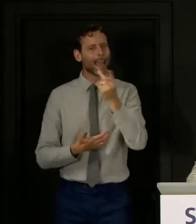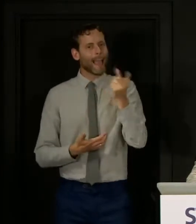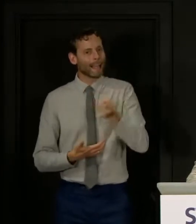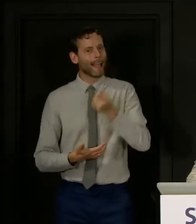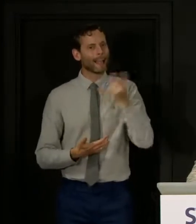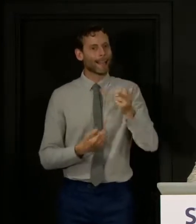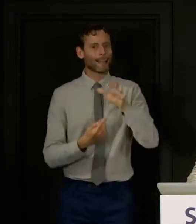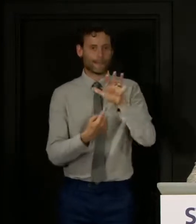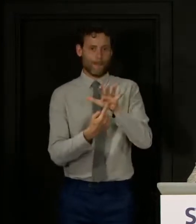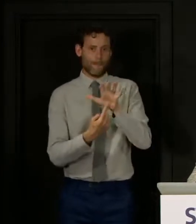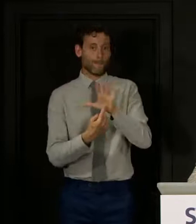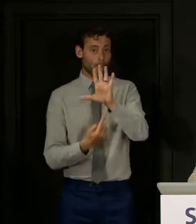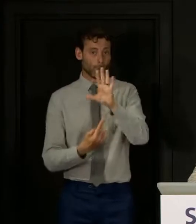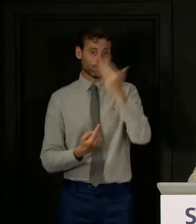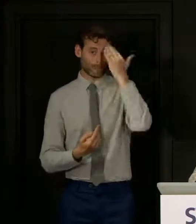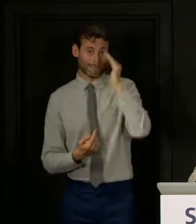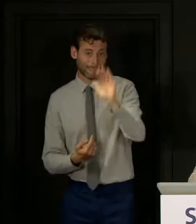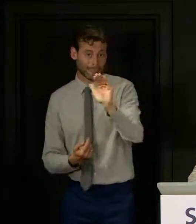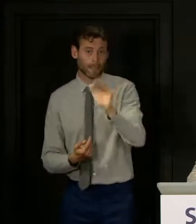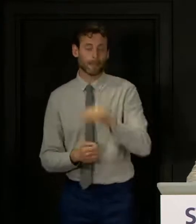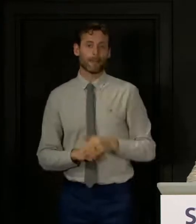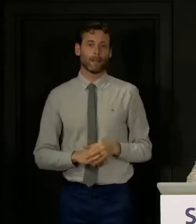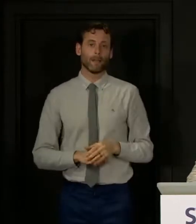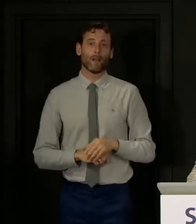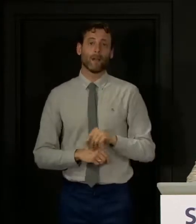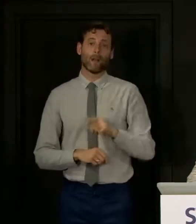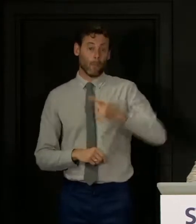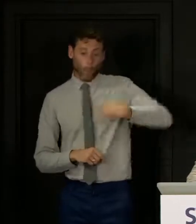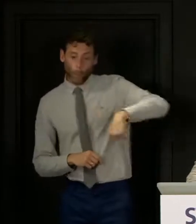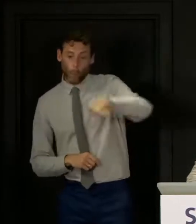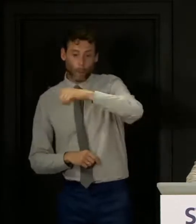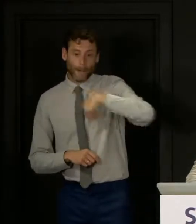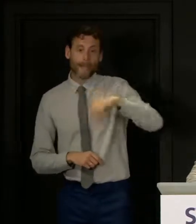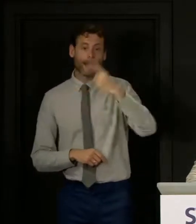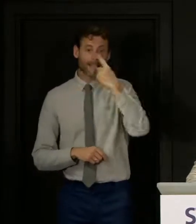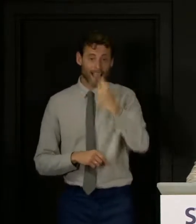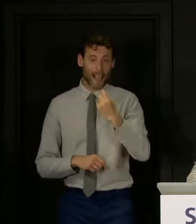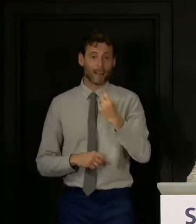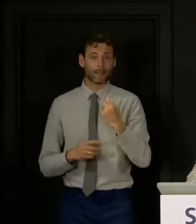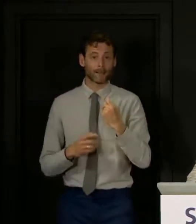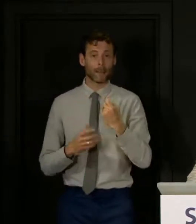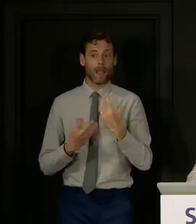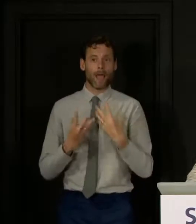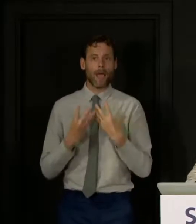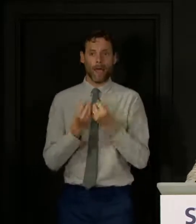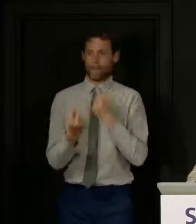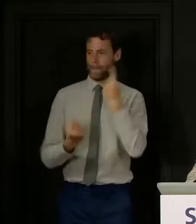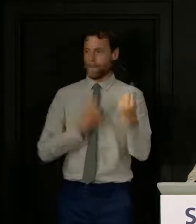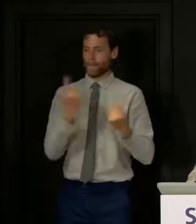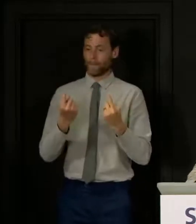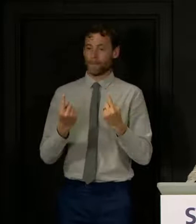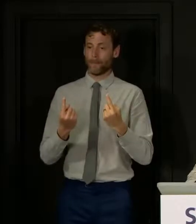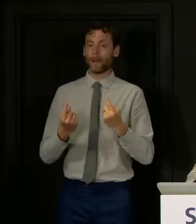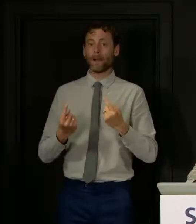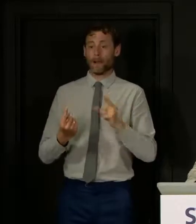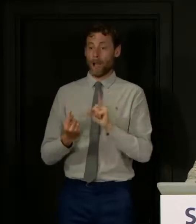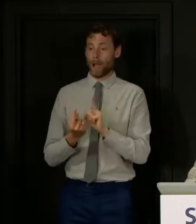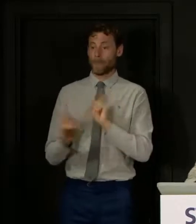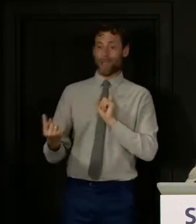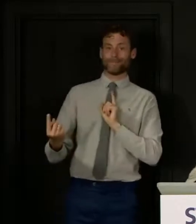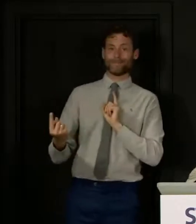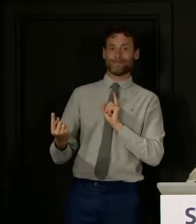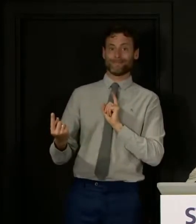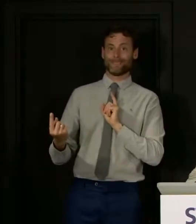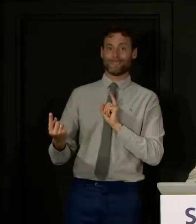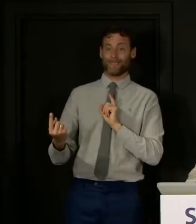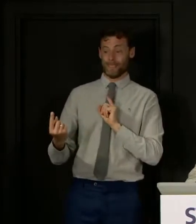hear this that we can all minimise our chances of having to self-isolate by trying not to be in